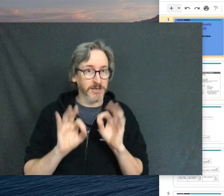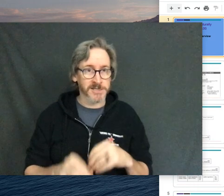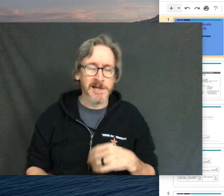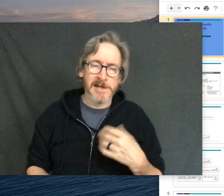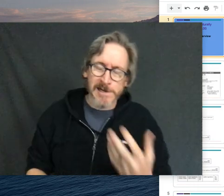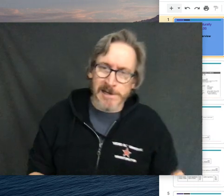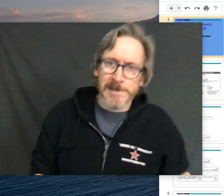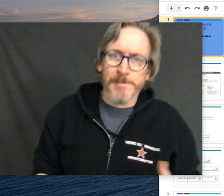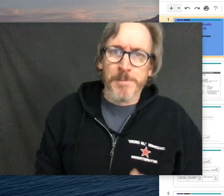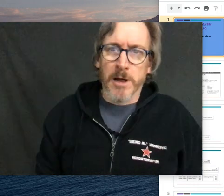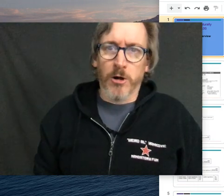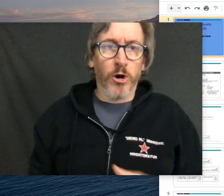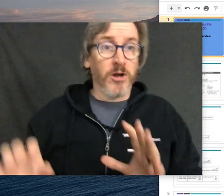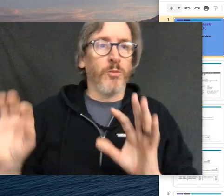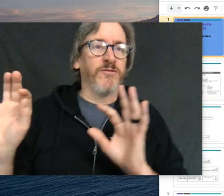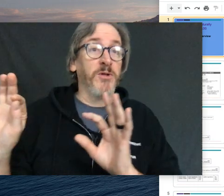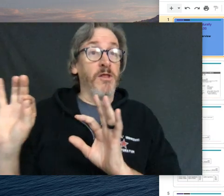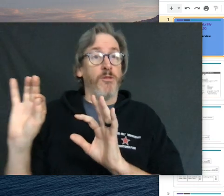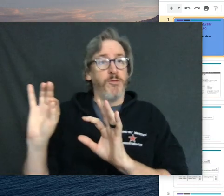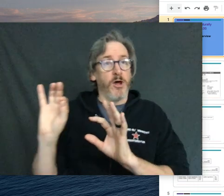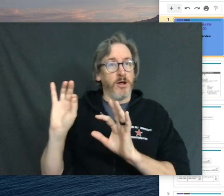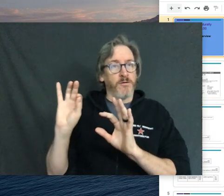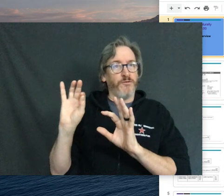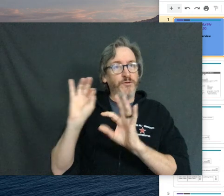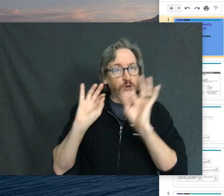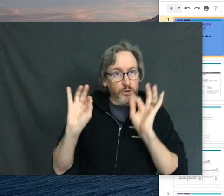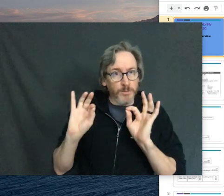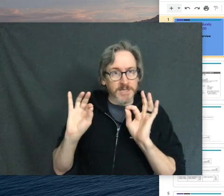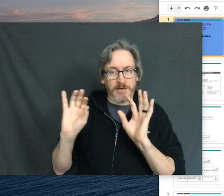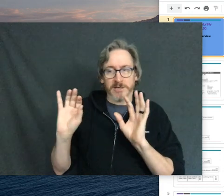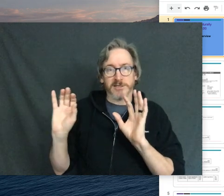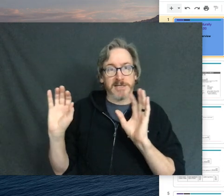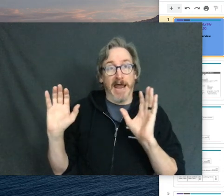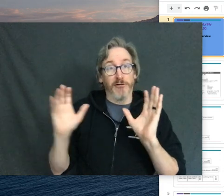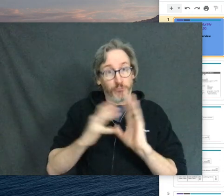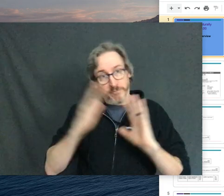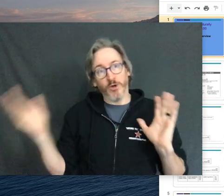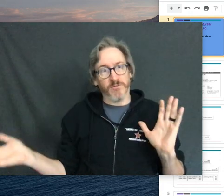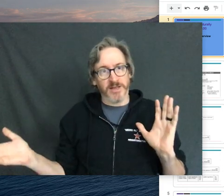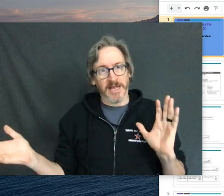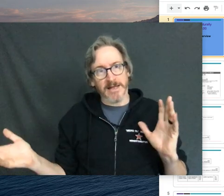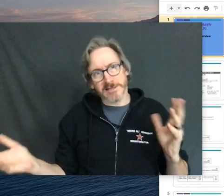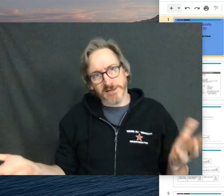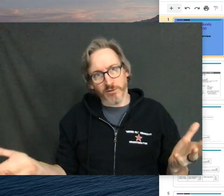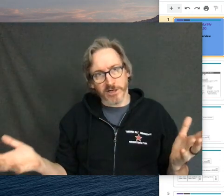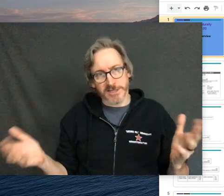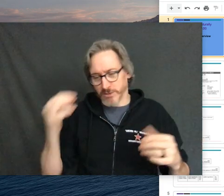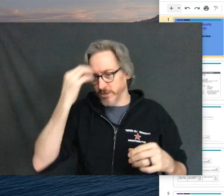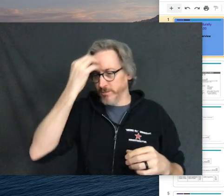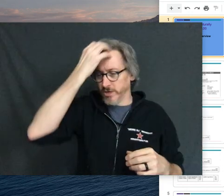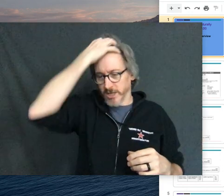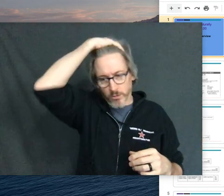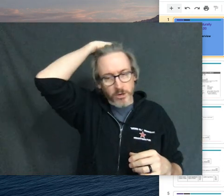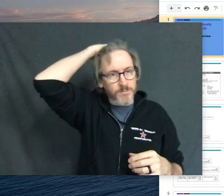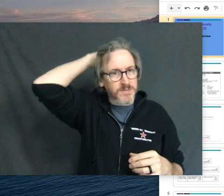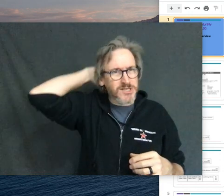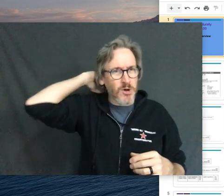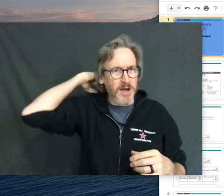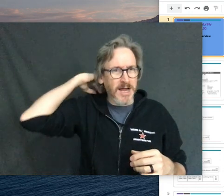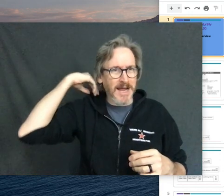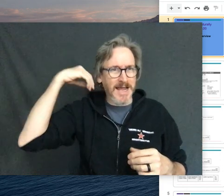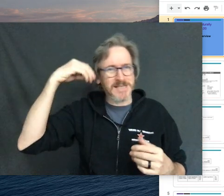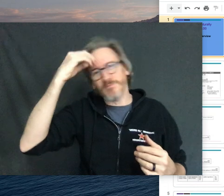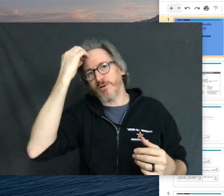materials, or we have to pull out the few new materials and review everything else if we're going to stick with the book in order.